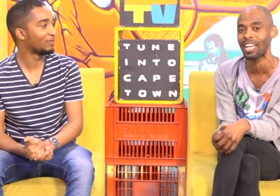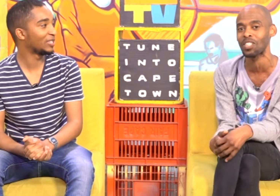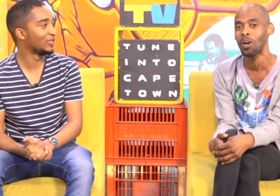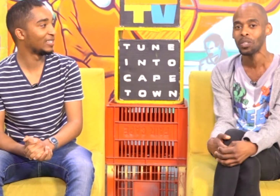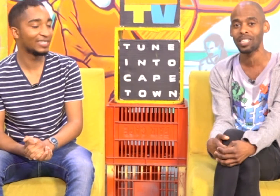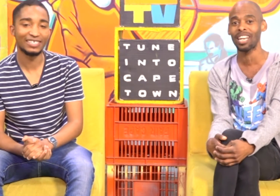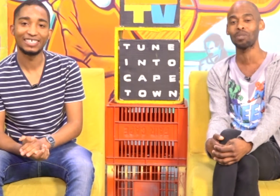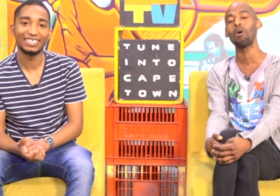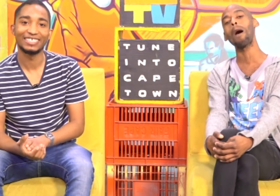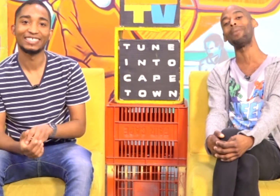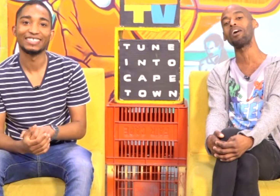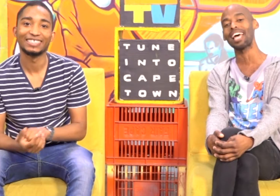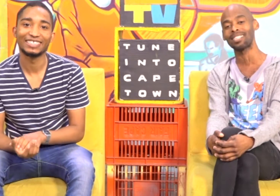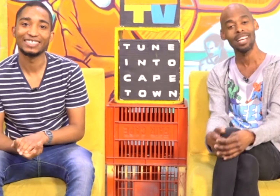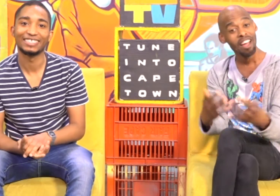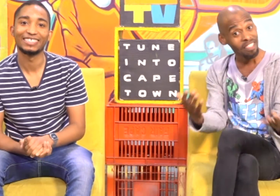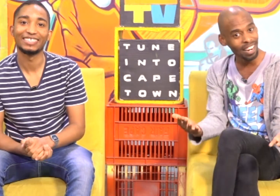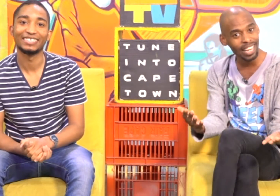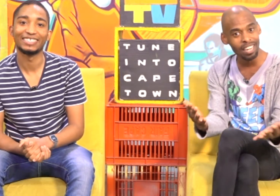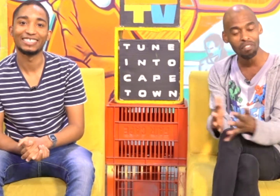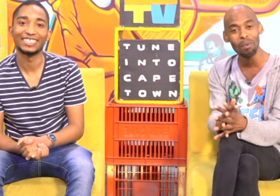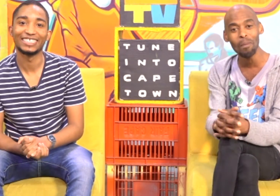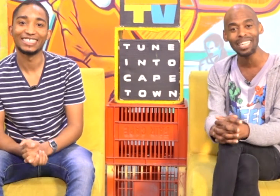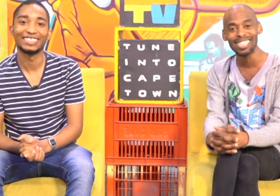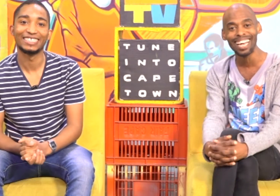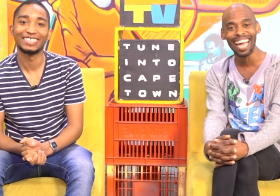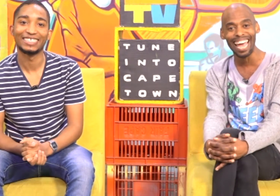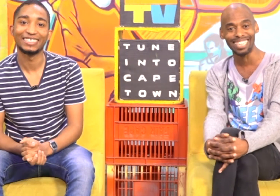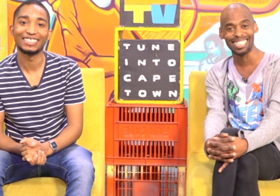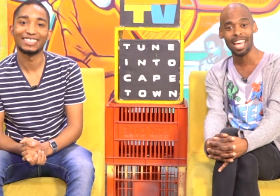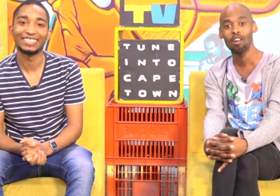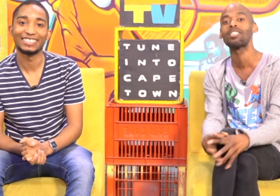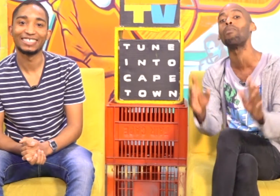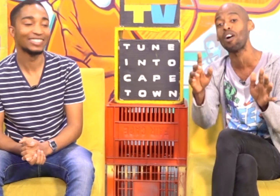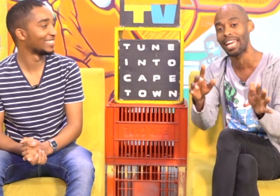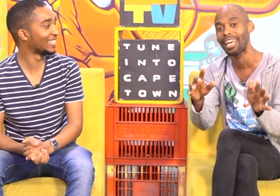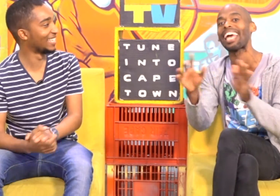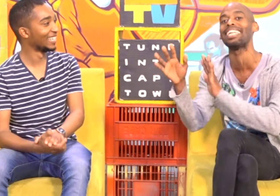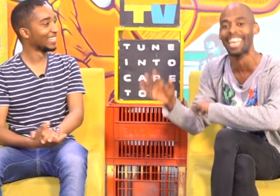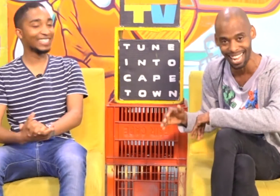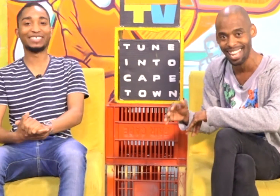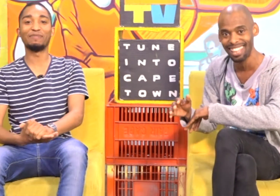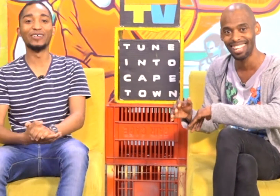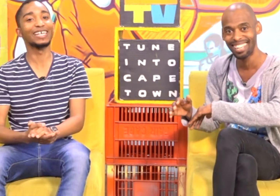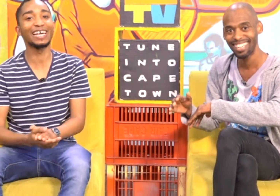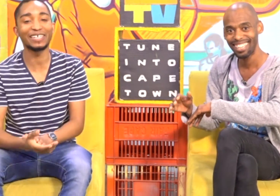Absolutely Tell us more about that The lady of the moment Sighete Sighete Sighete Sighete Sighete Sighete